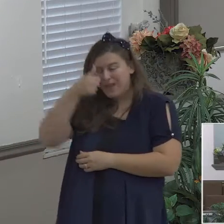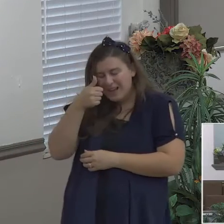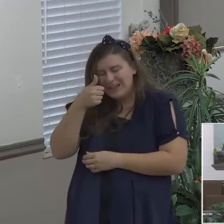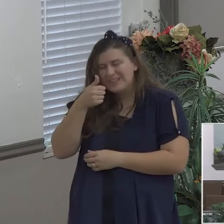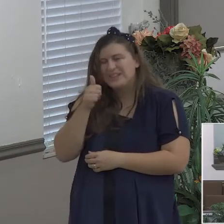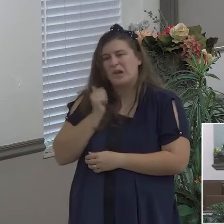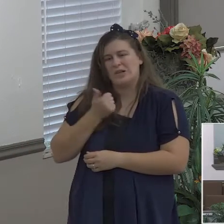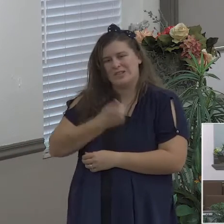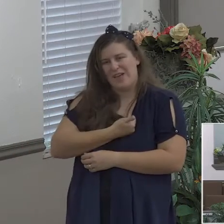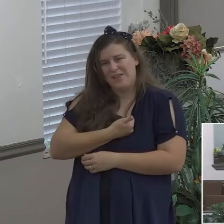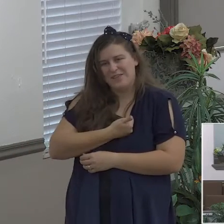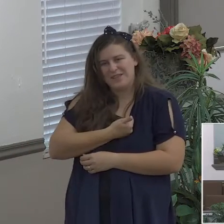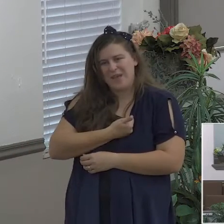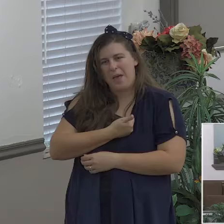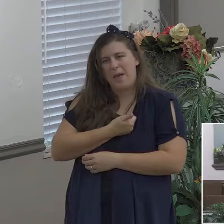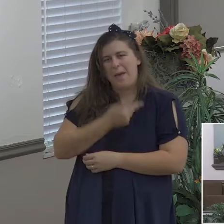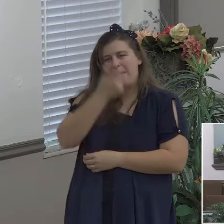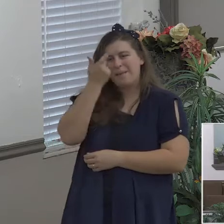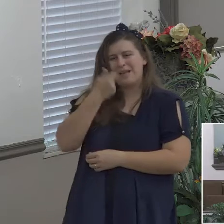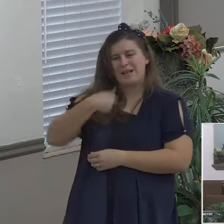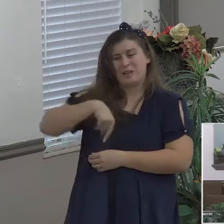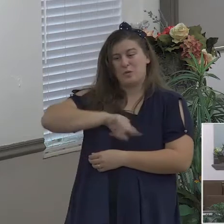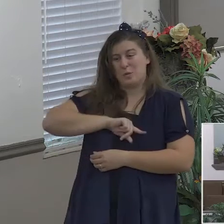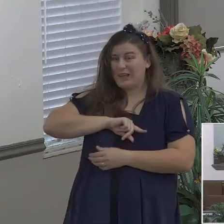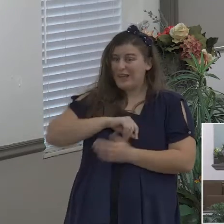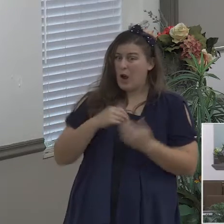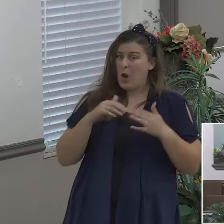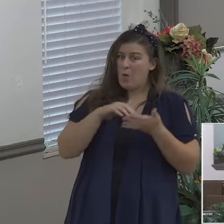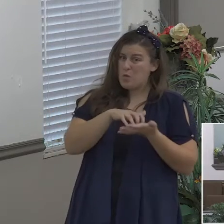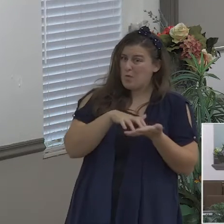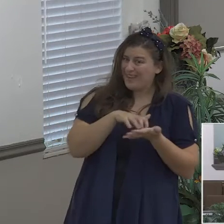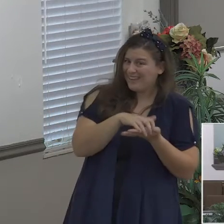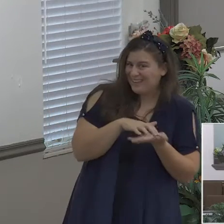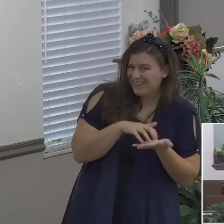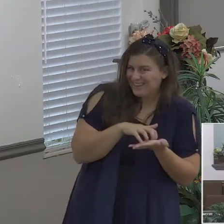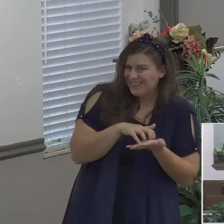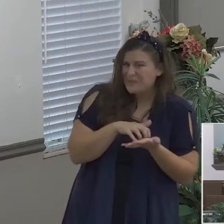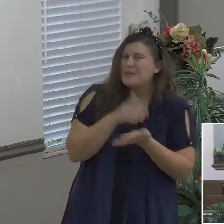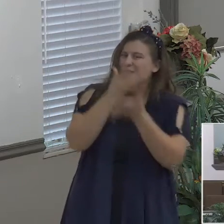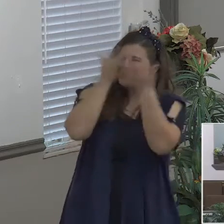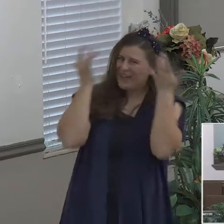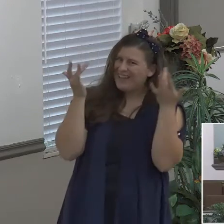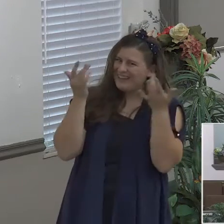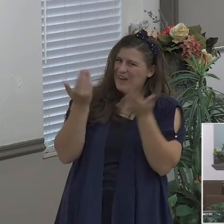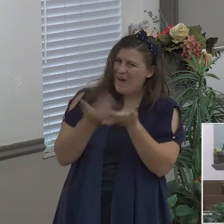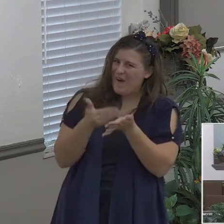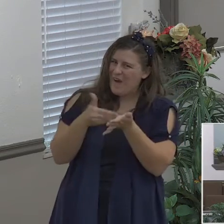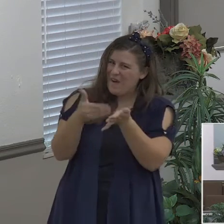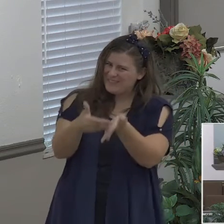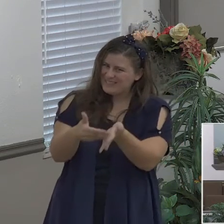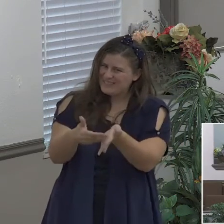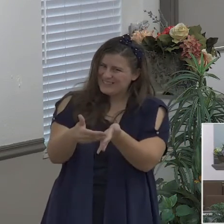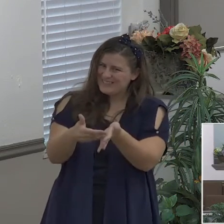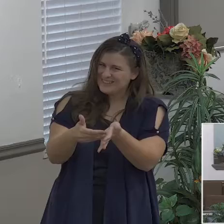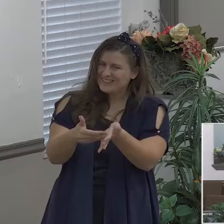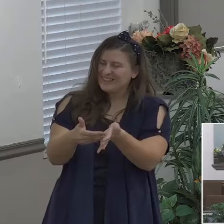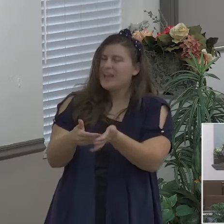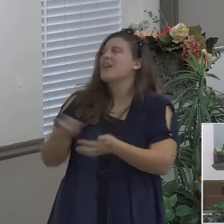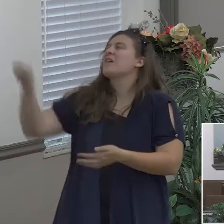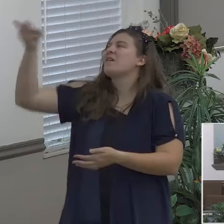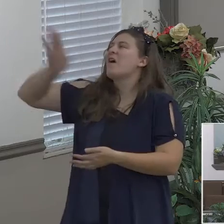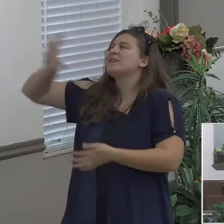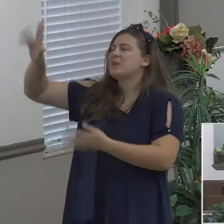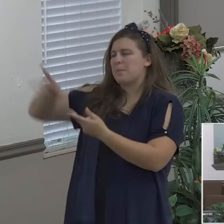God's perfect peace by the way lasts it lasts it endures notice